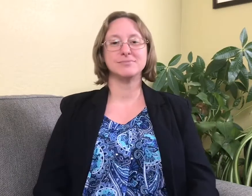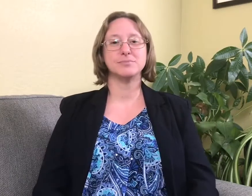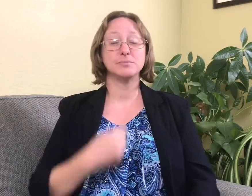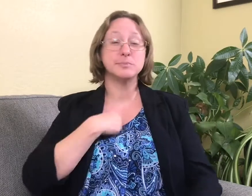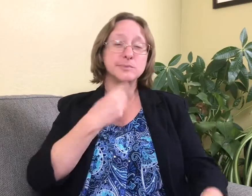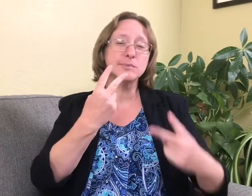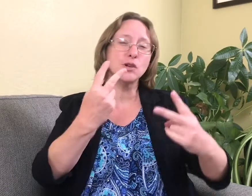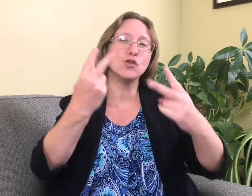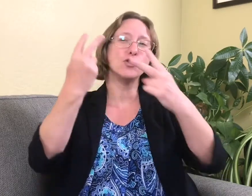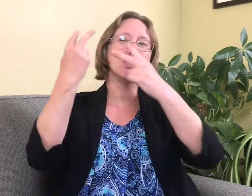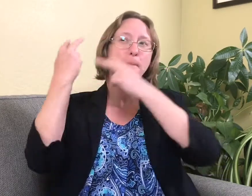with them.